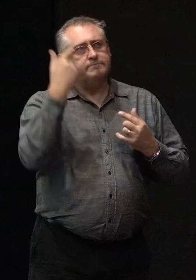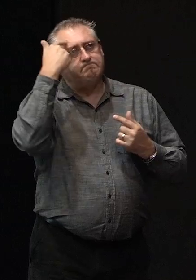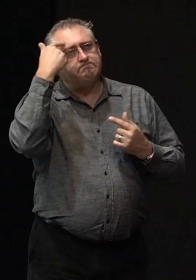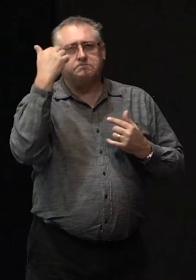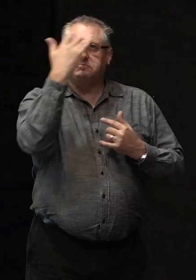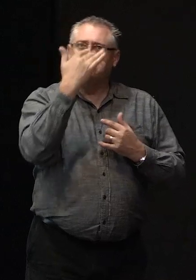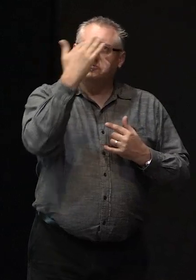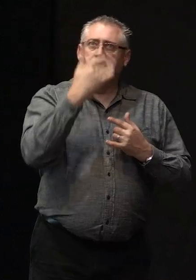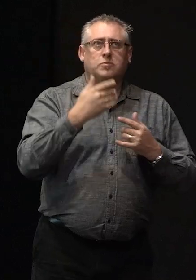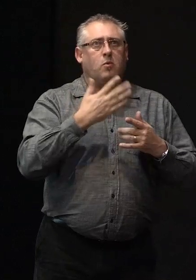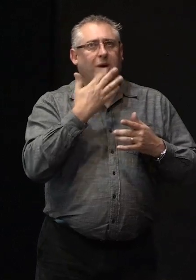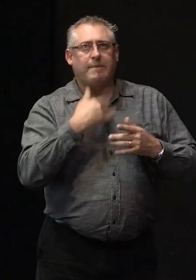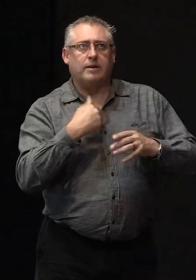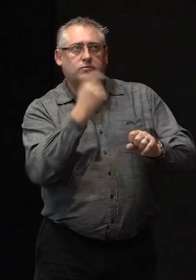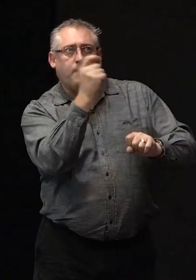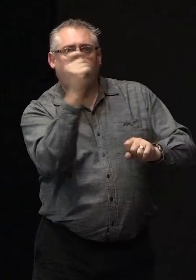your rebuild